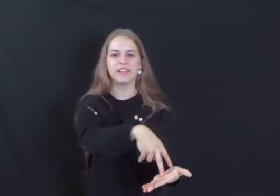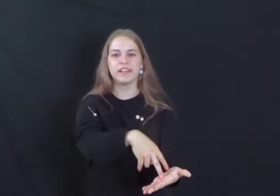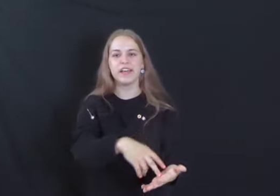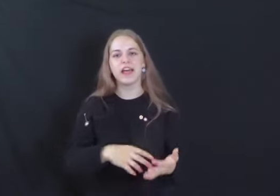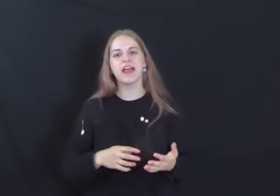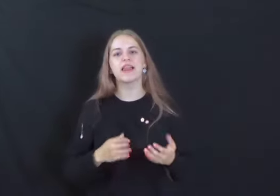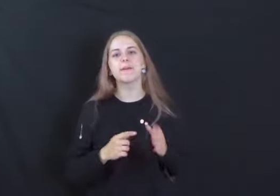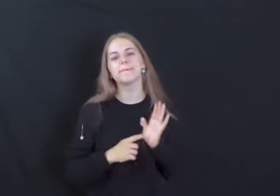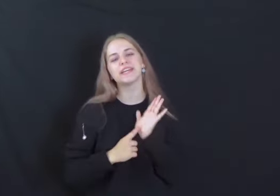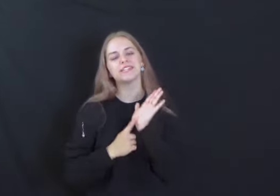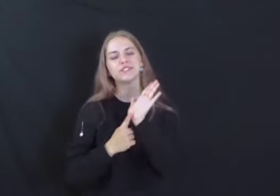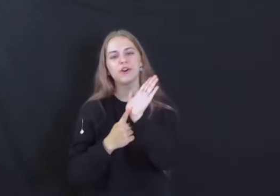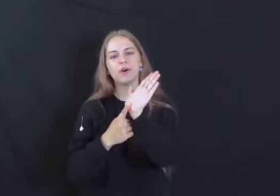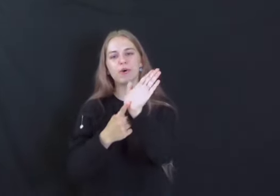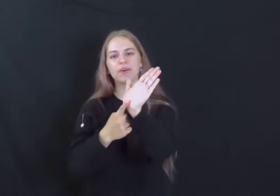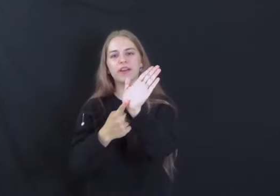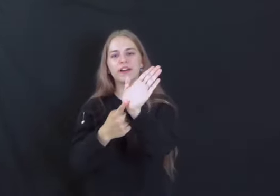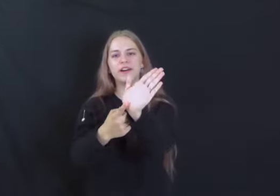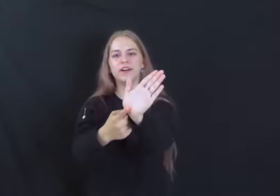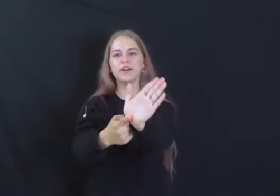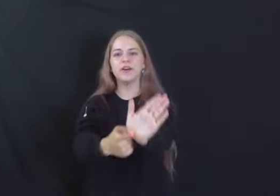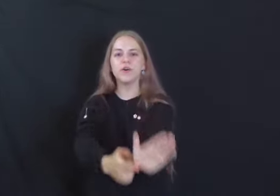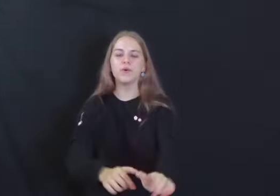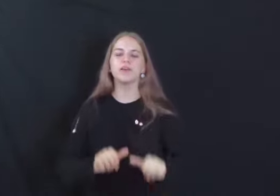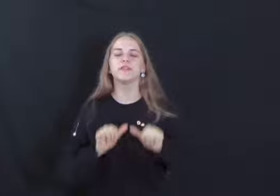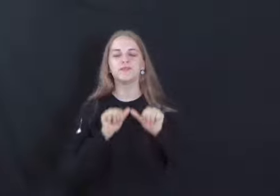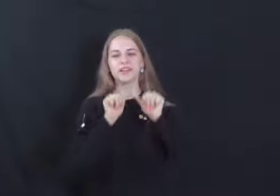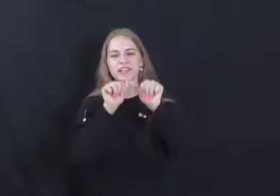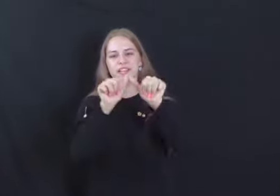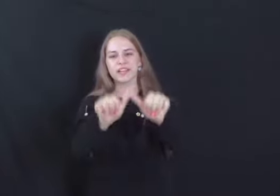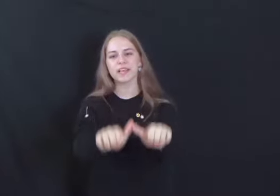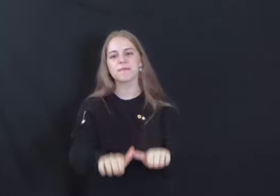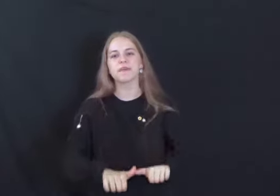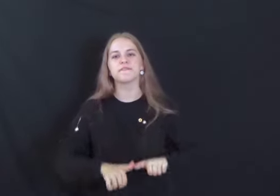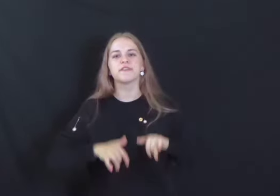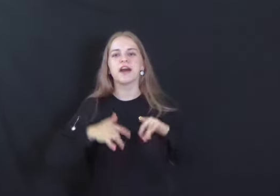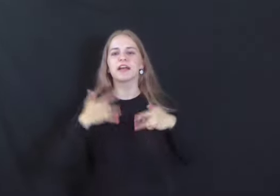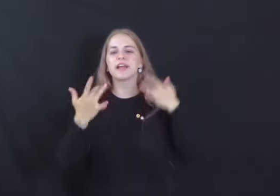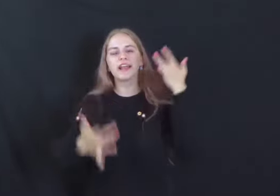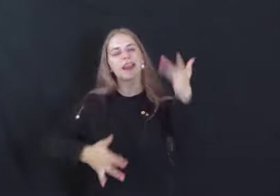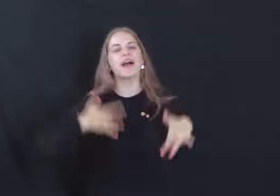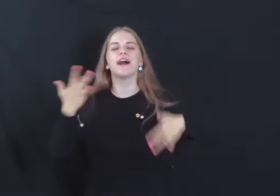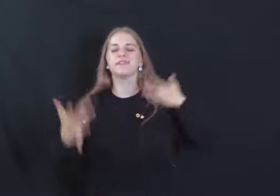Friend, let me show you that we can keep the fire light